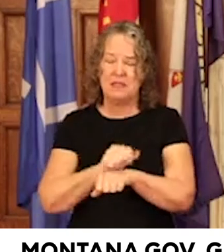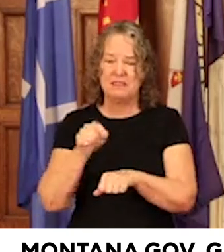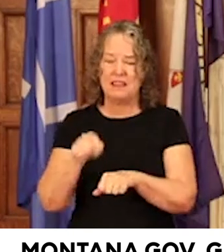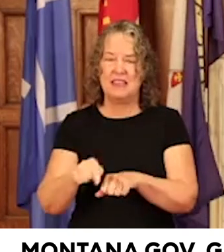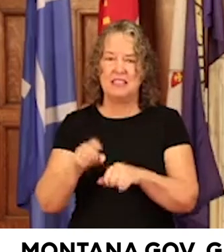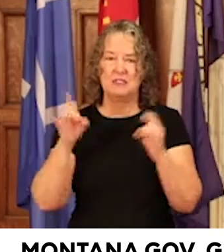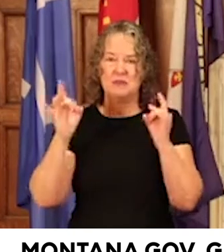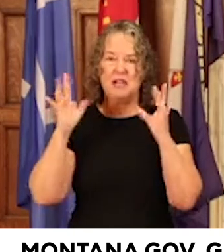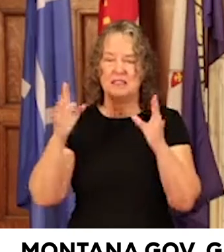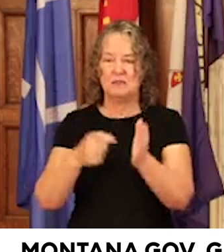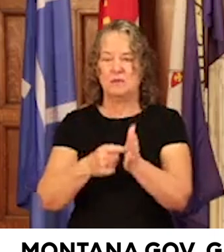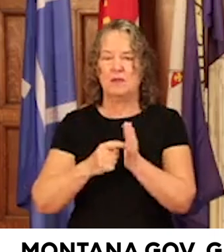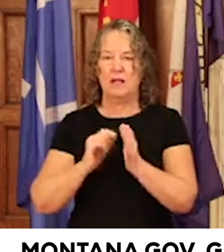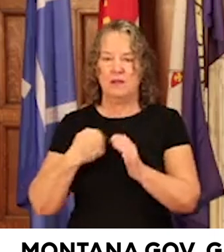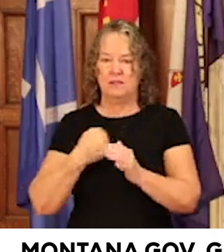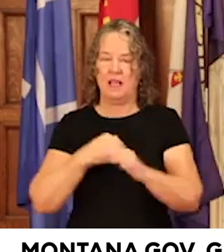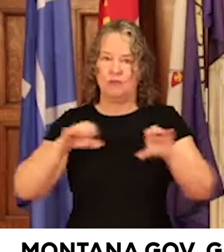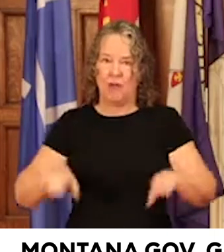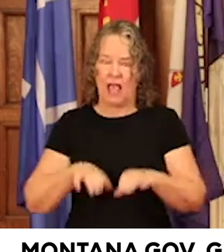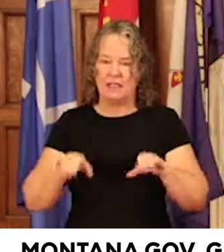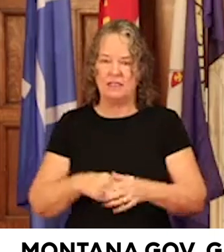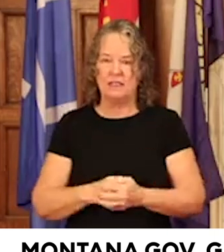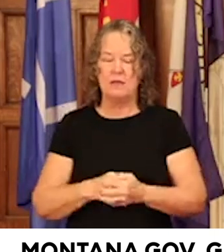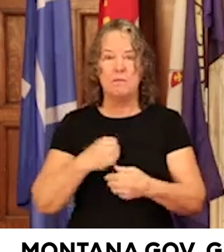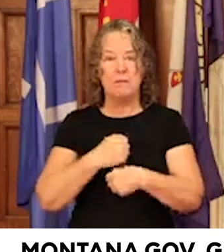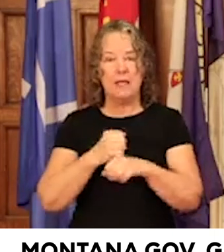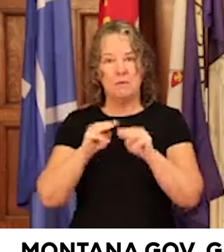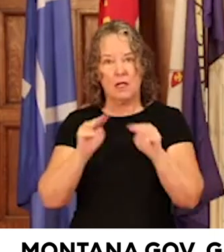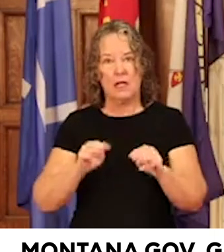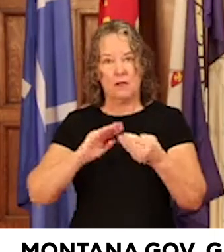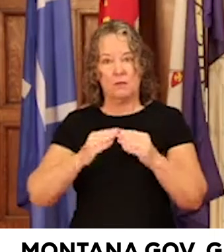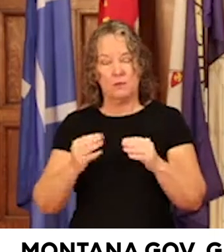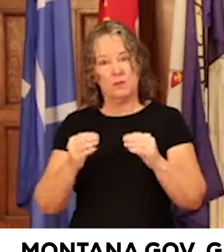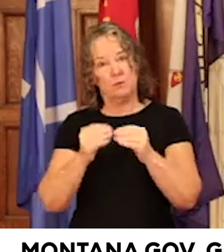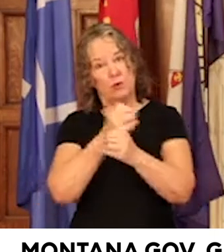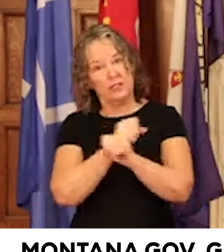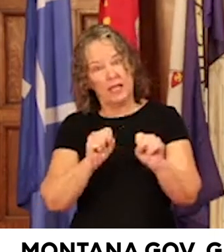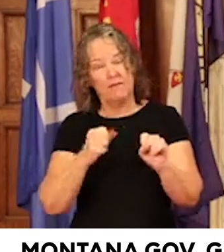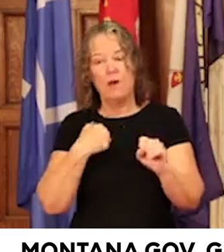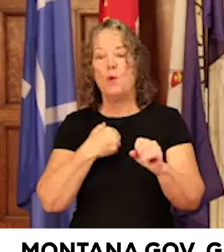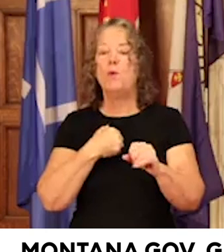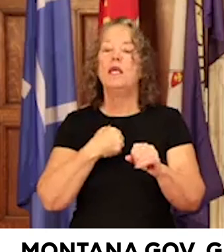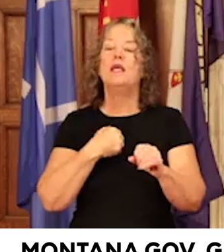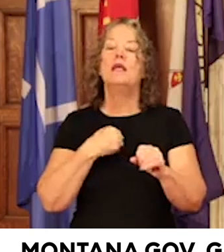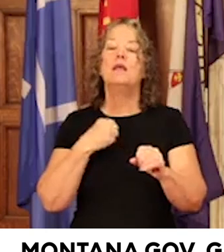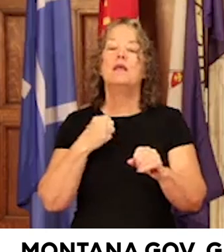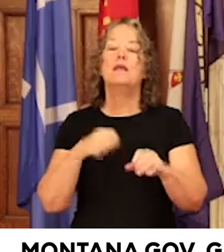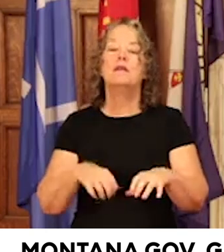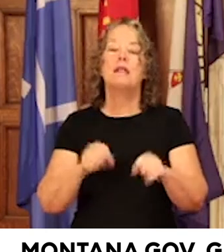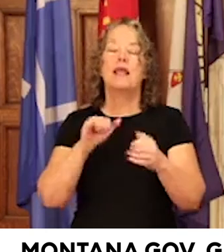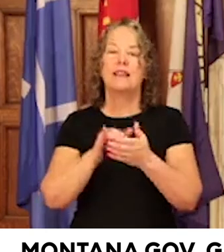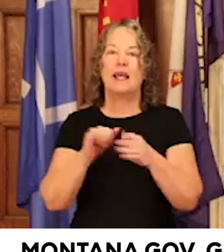action from all of us. To make Montana communities safer, we've made addressing this crisis a top